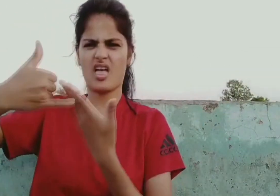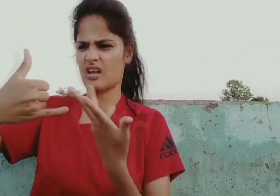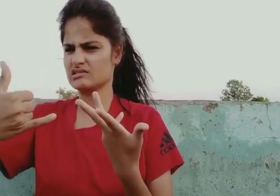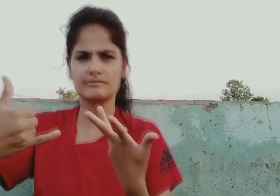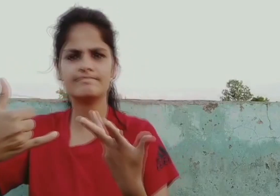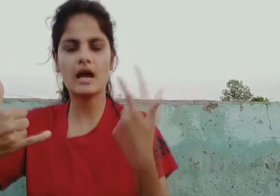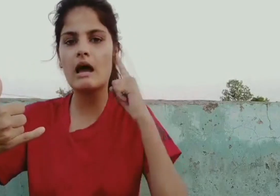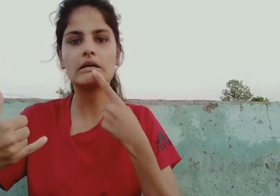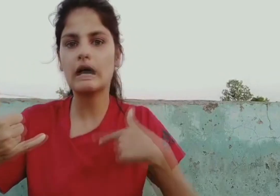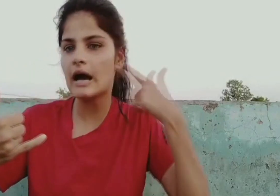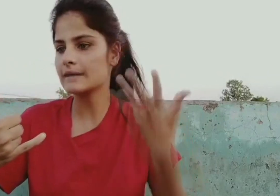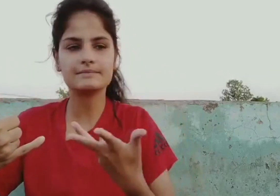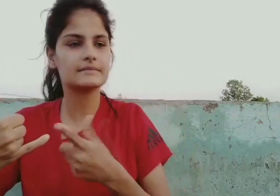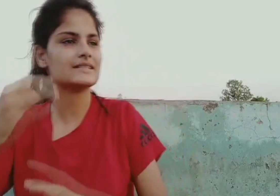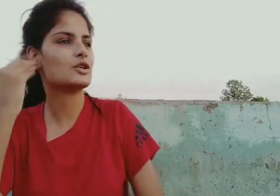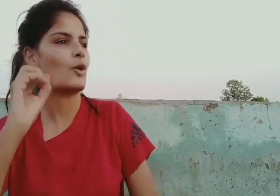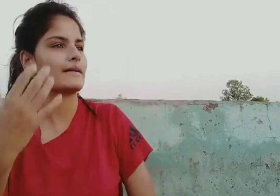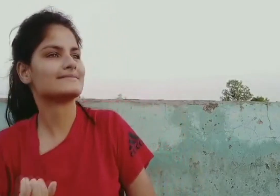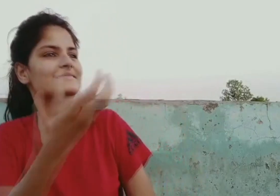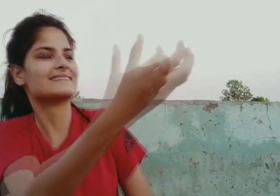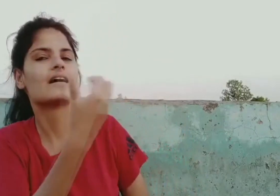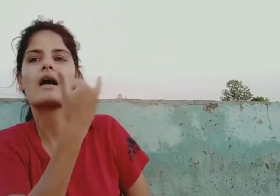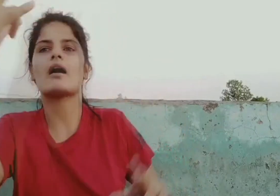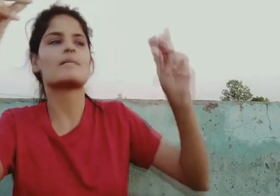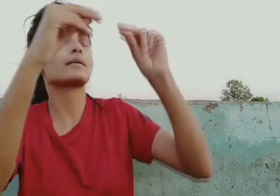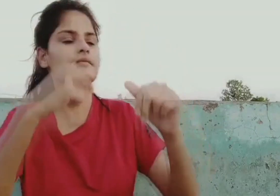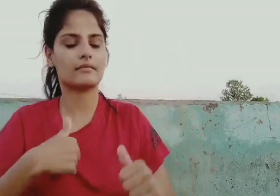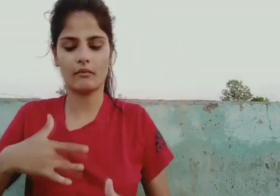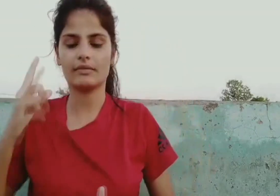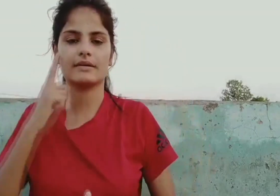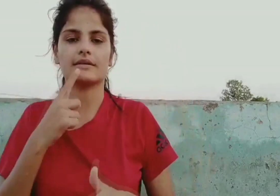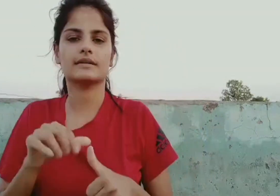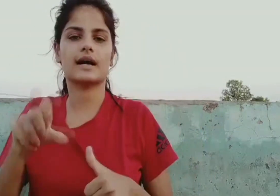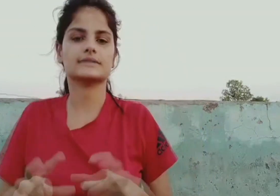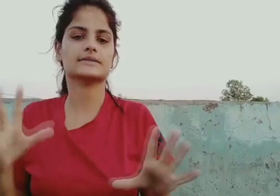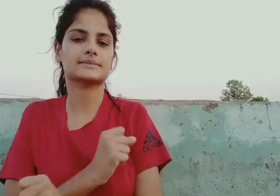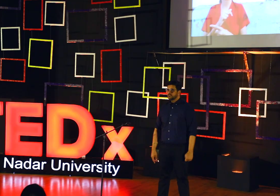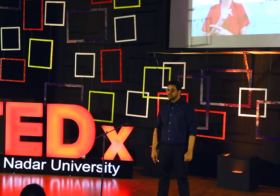However, I am a deaf person, and I have to rely on a hearing person to take calls for me. So, the access is missing here.